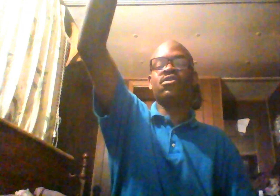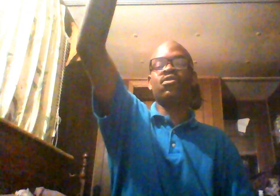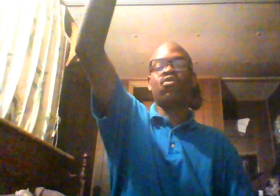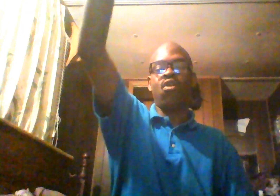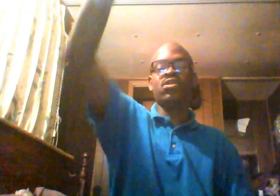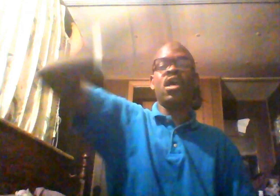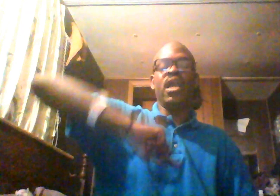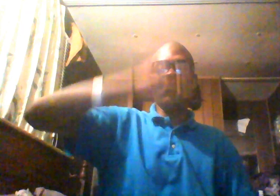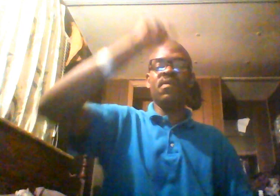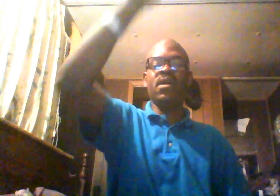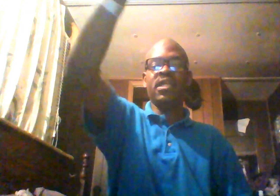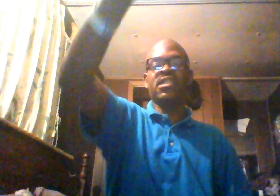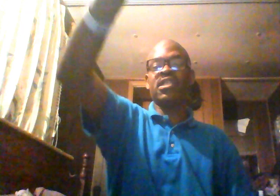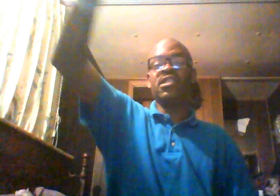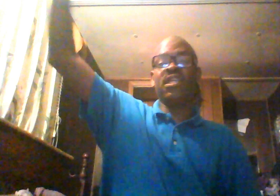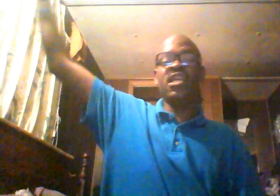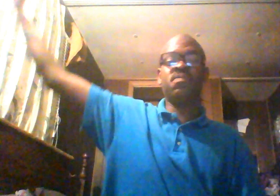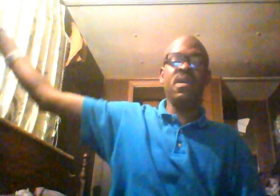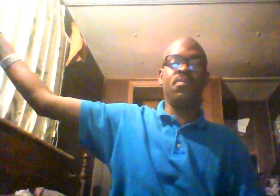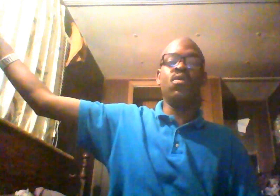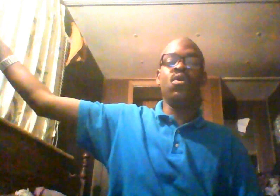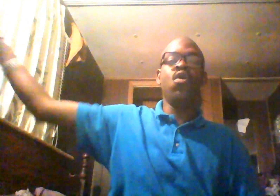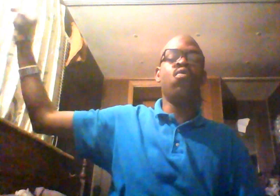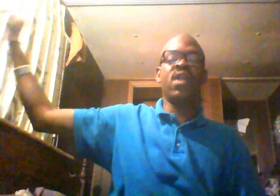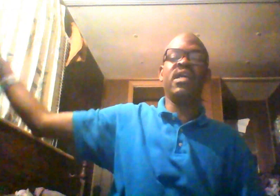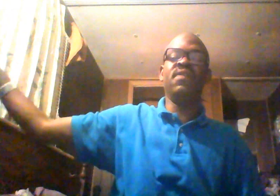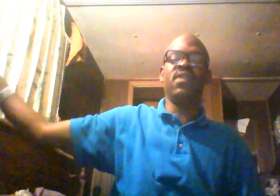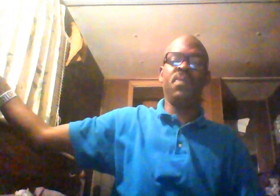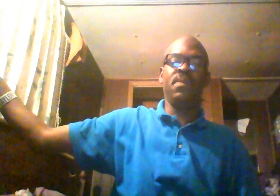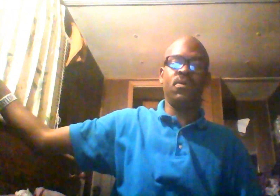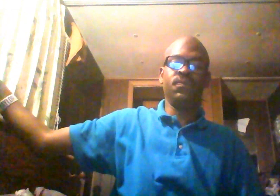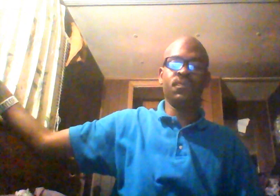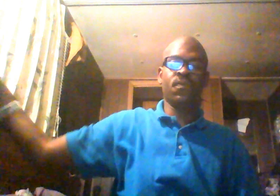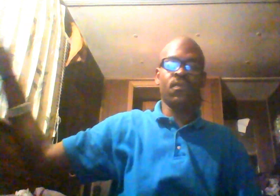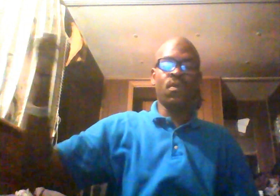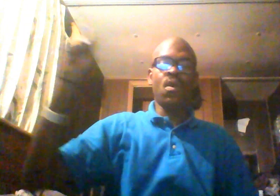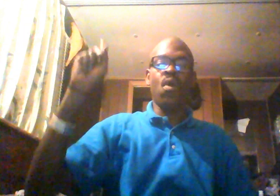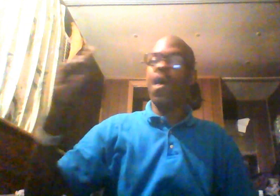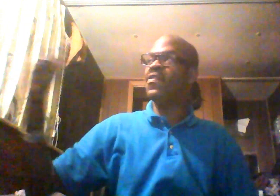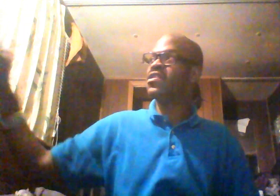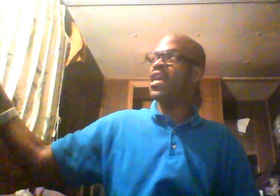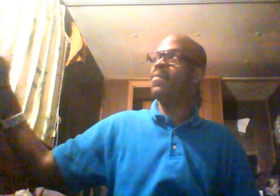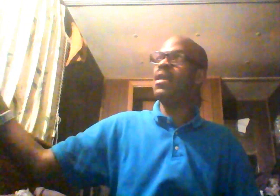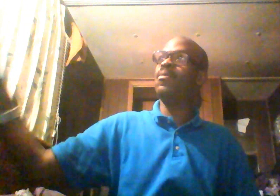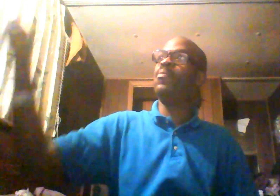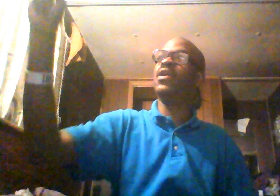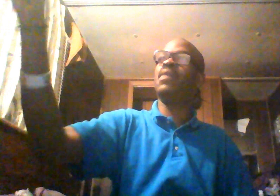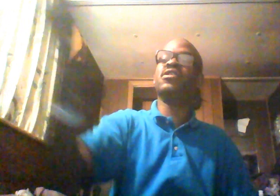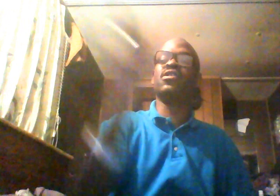on the cross, giving money to send to these people, who are not even the people, while these same people put images of